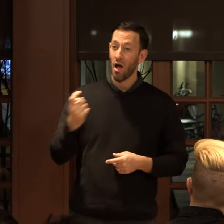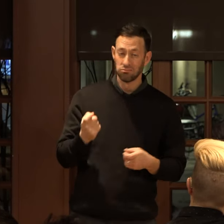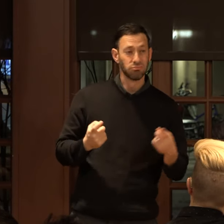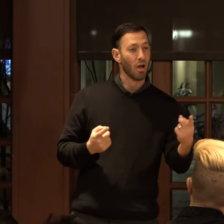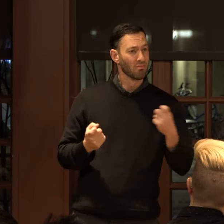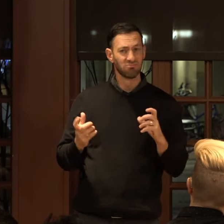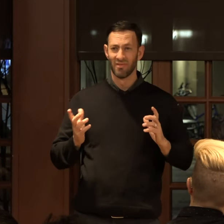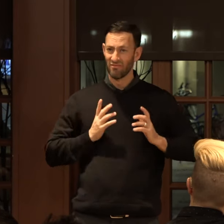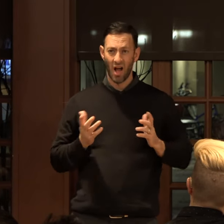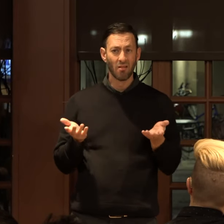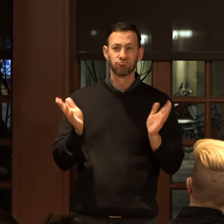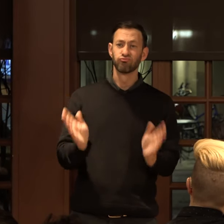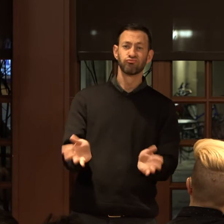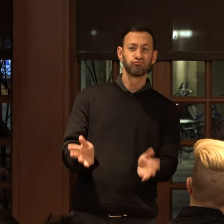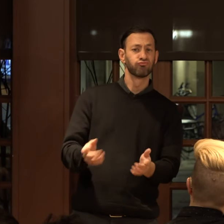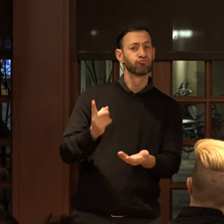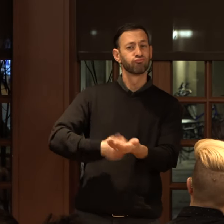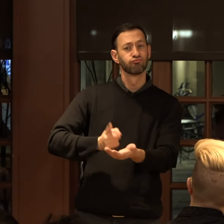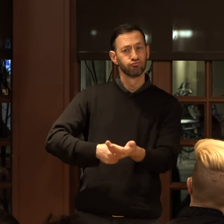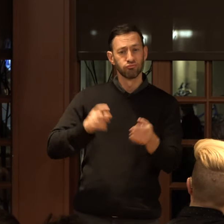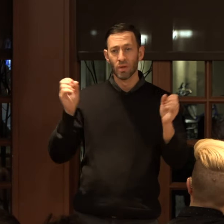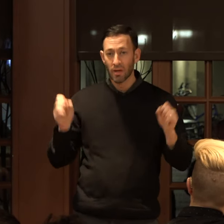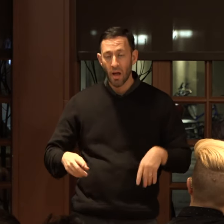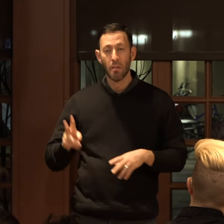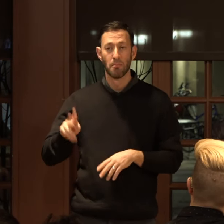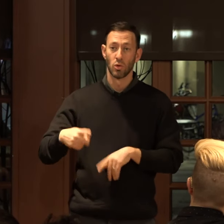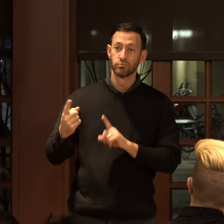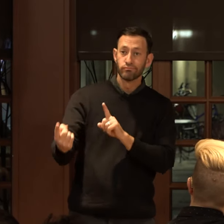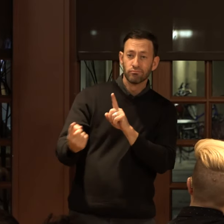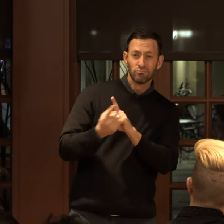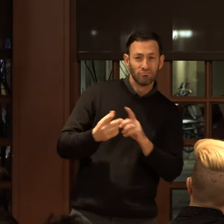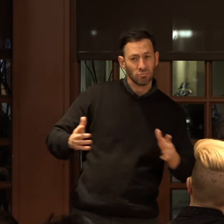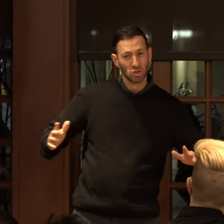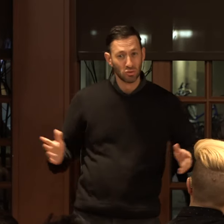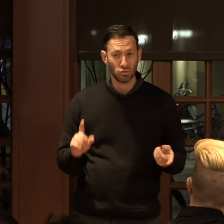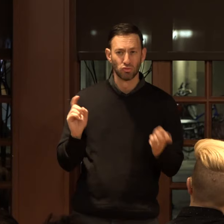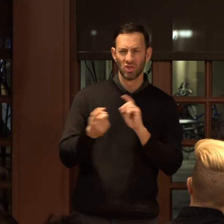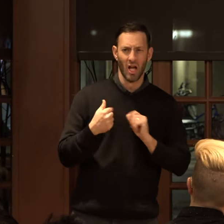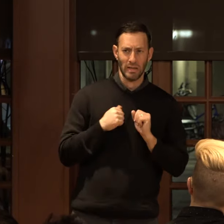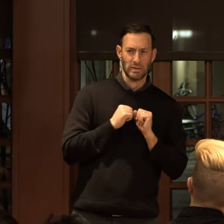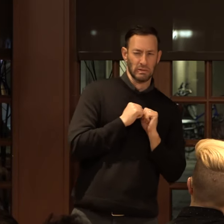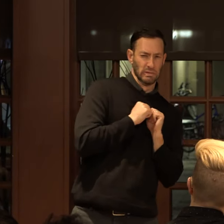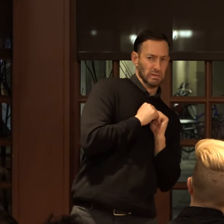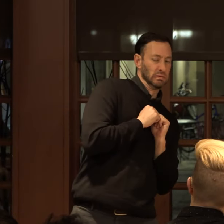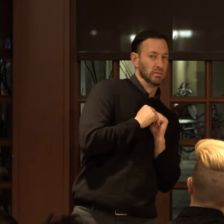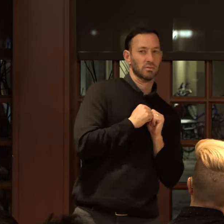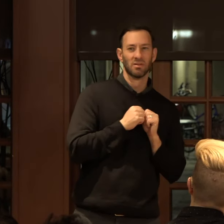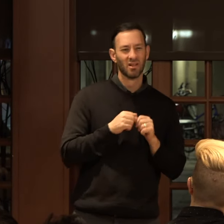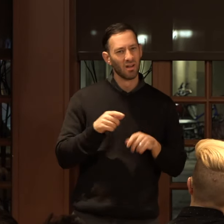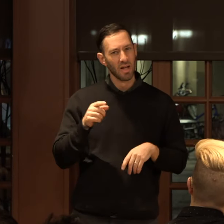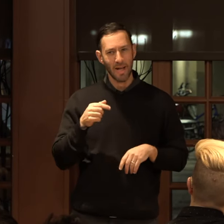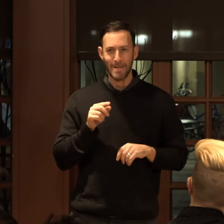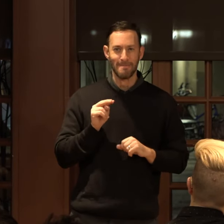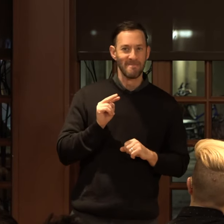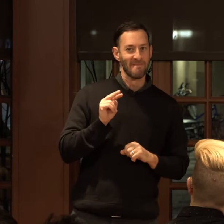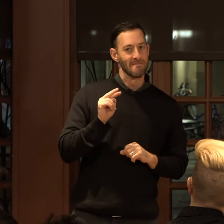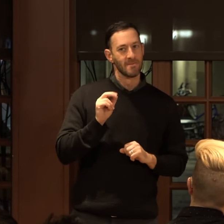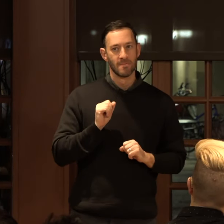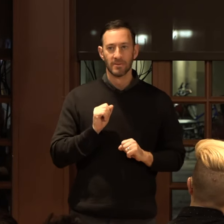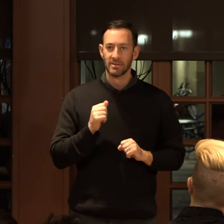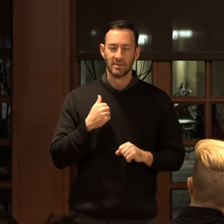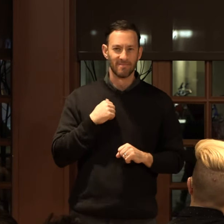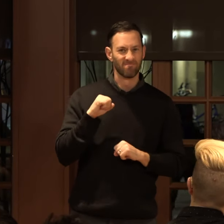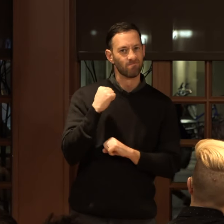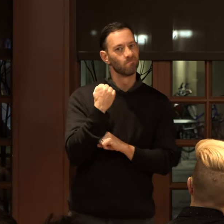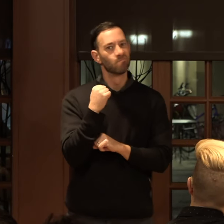have no issue discussing it, but when someone approaches me and urges me to change, I cringe. They are caught on the tug of my lips, the twist of